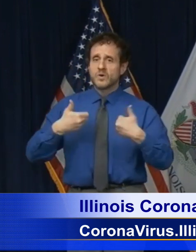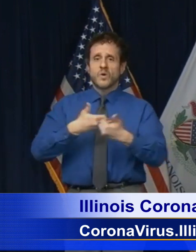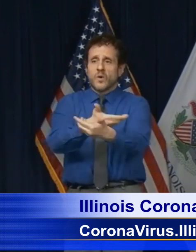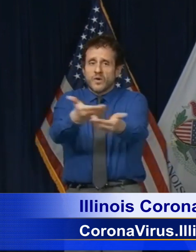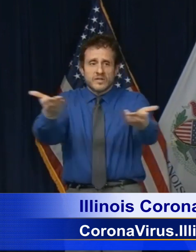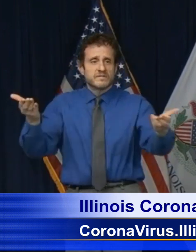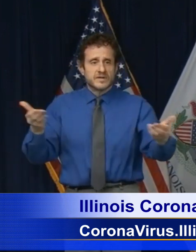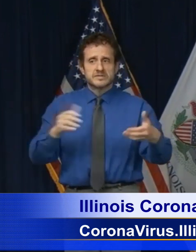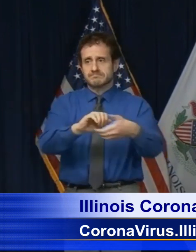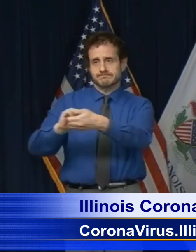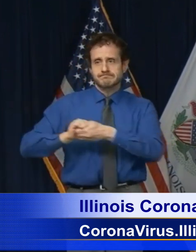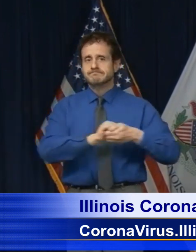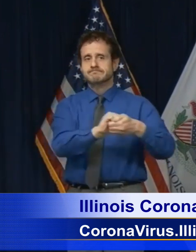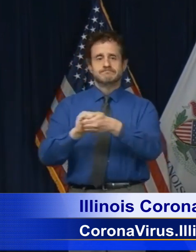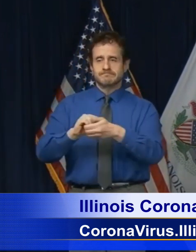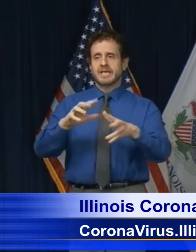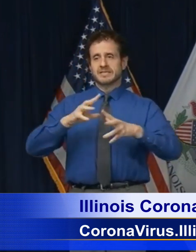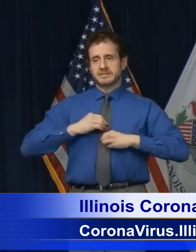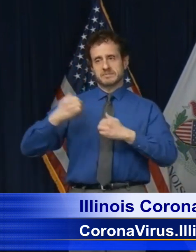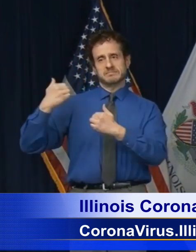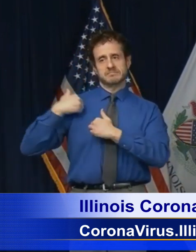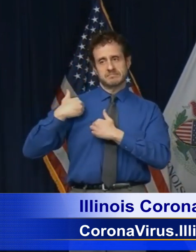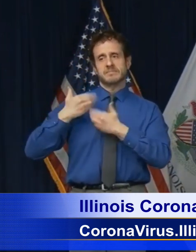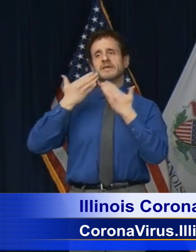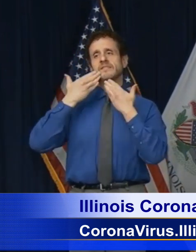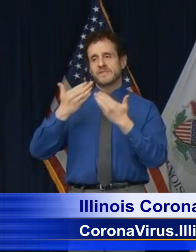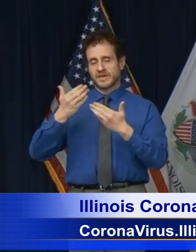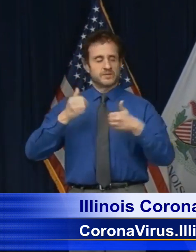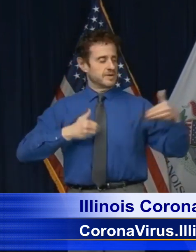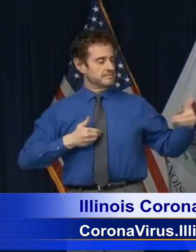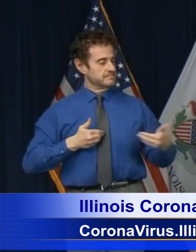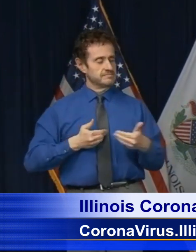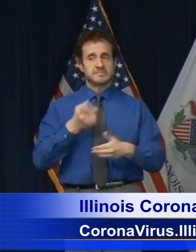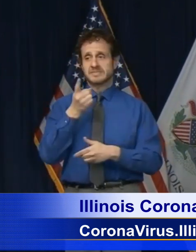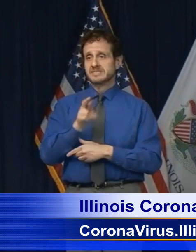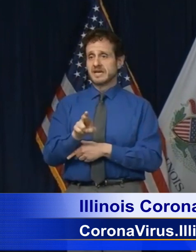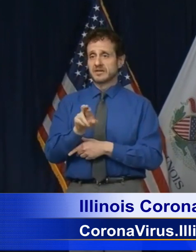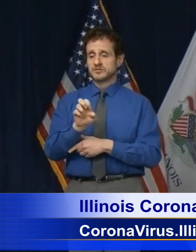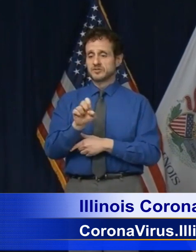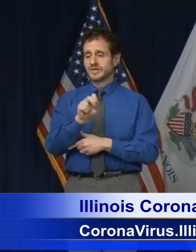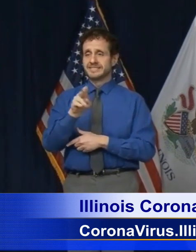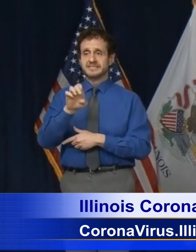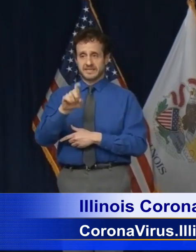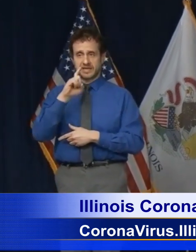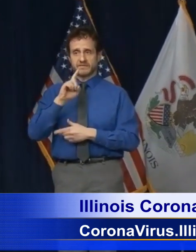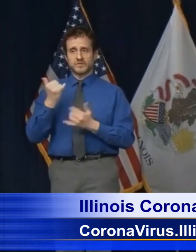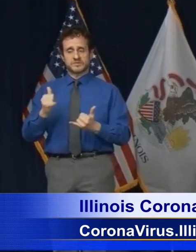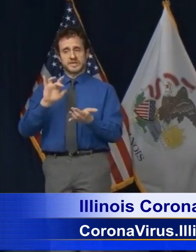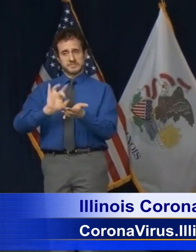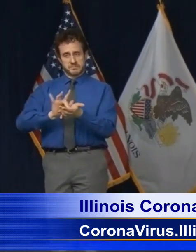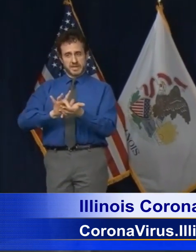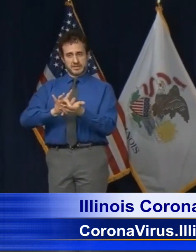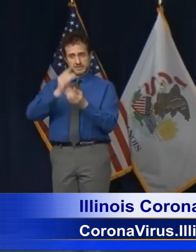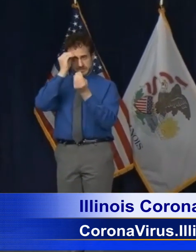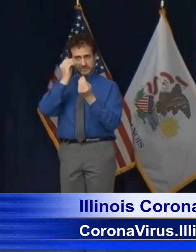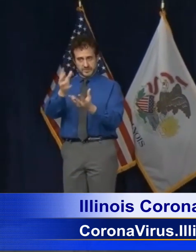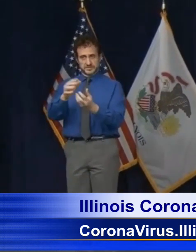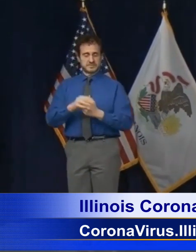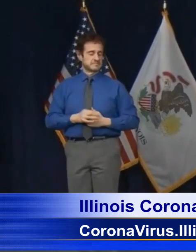us, doing our part. I thank you and I want to call upon Dr. Ezeke for today's medical update. Thank you, Governor.